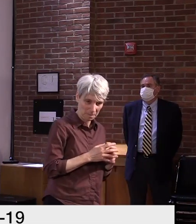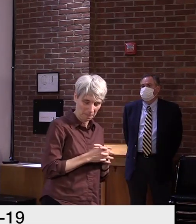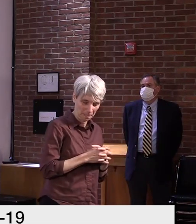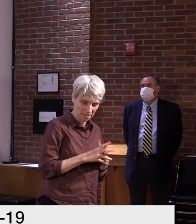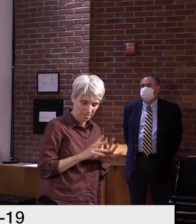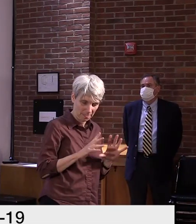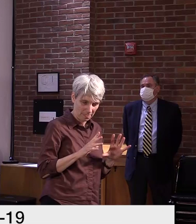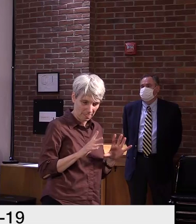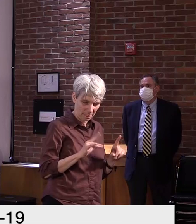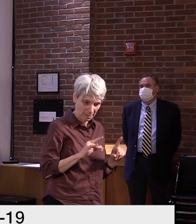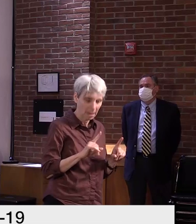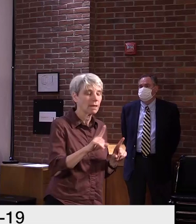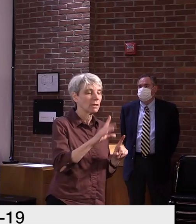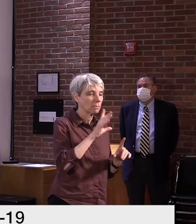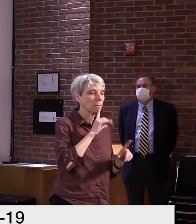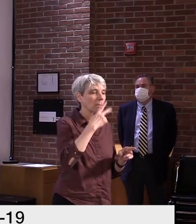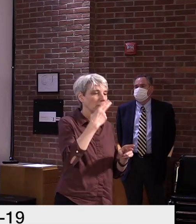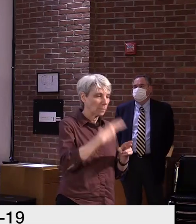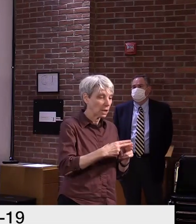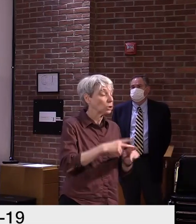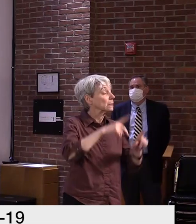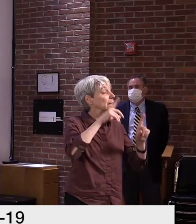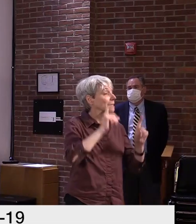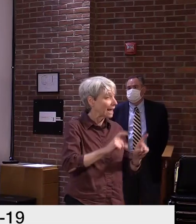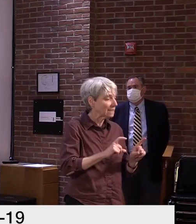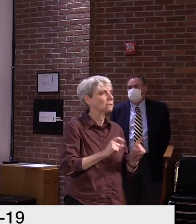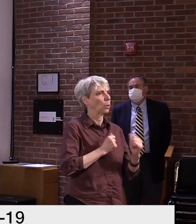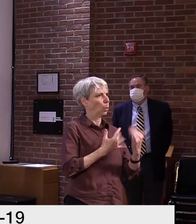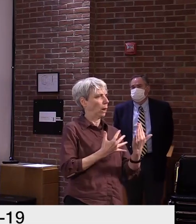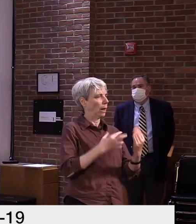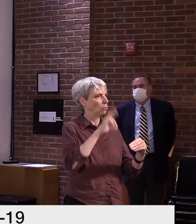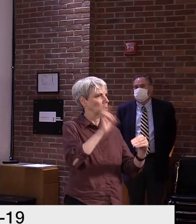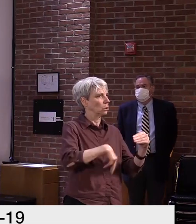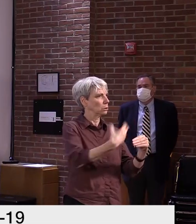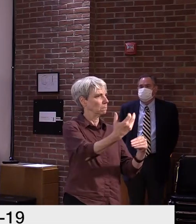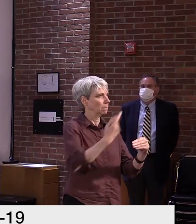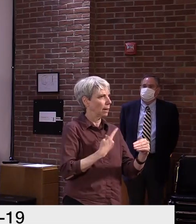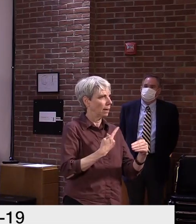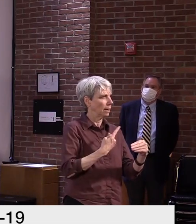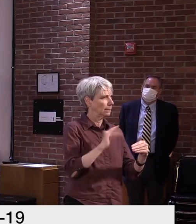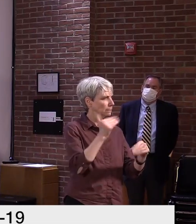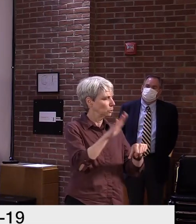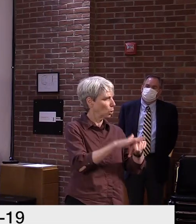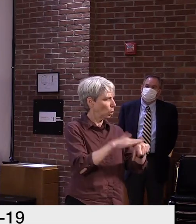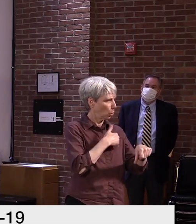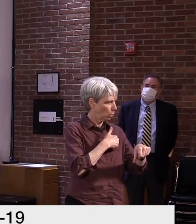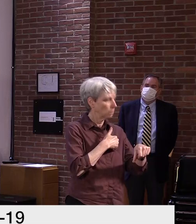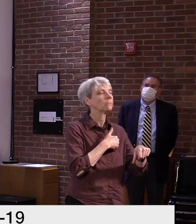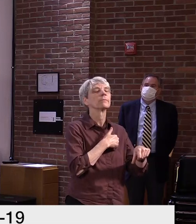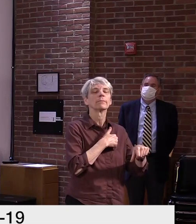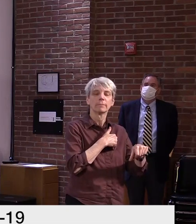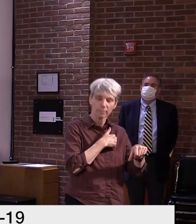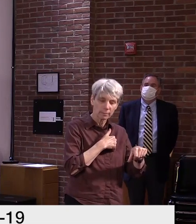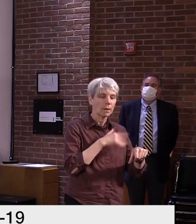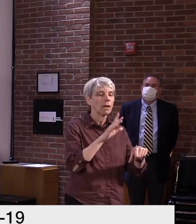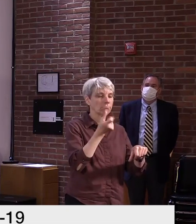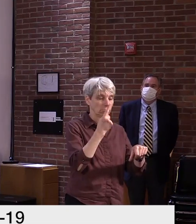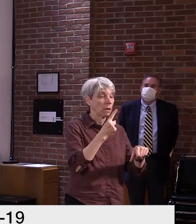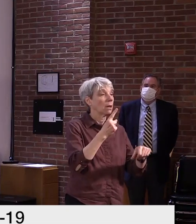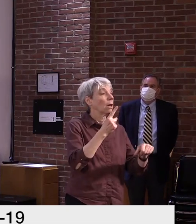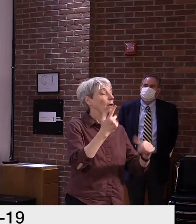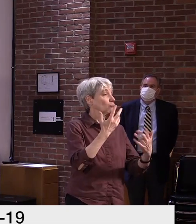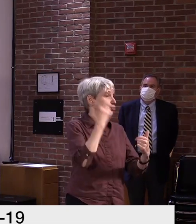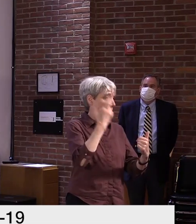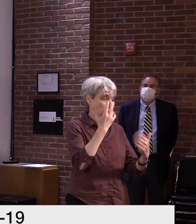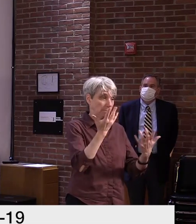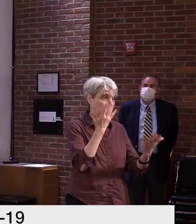we'll start with delay in getting test results. So either that's because the lab isn't processing the